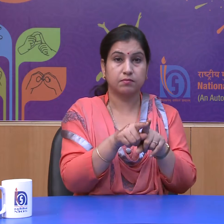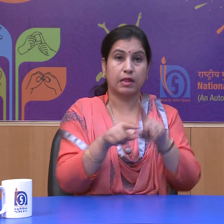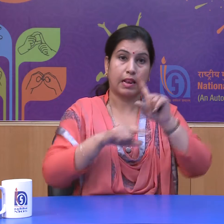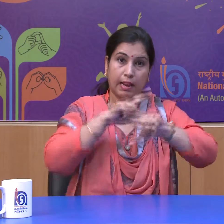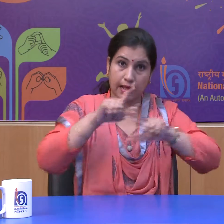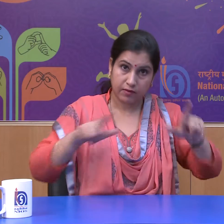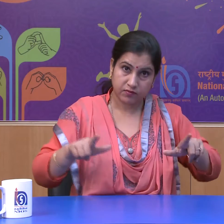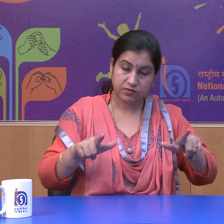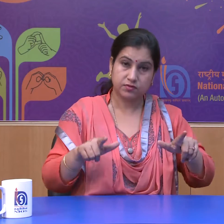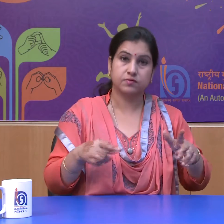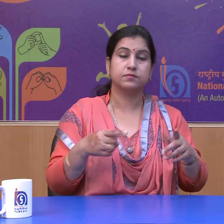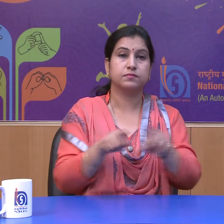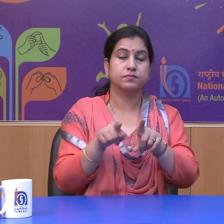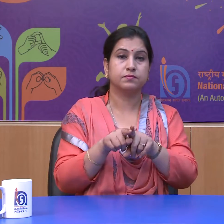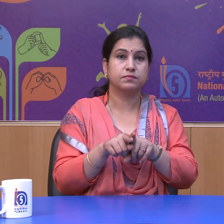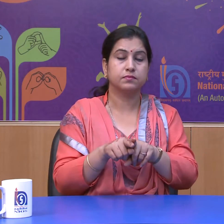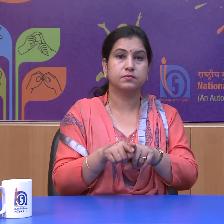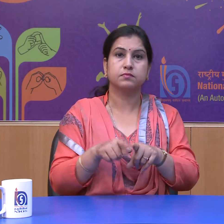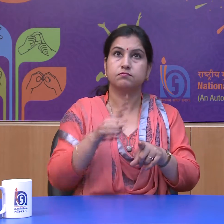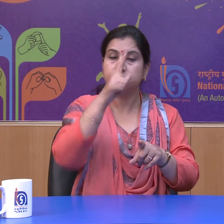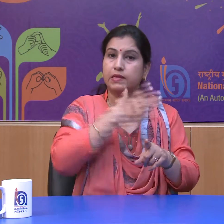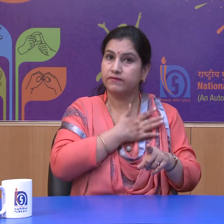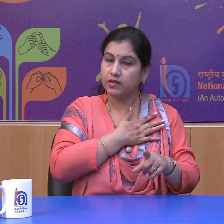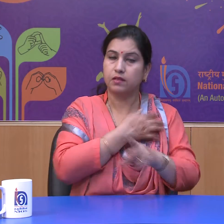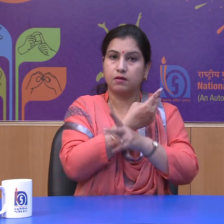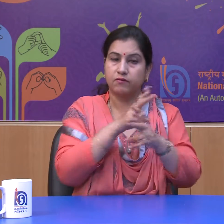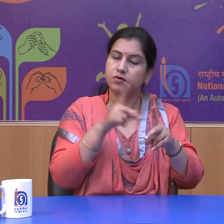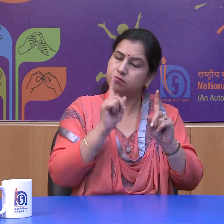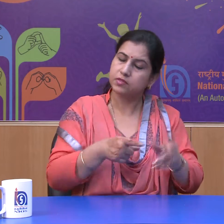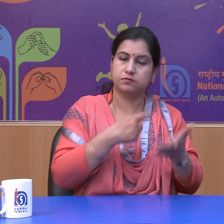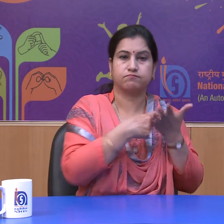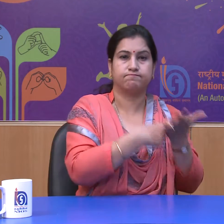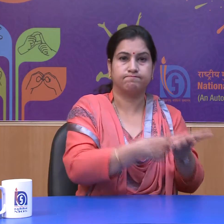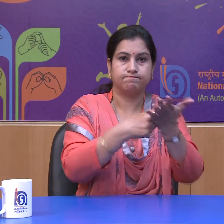and religions should be respected in the country.